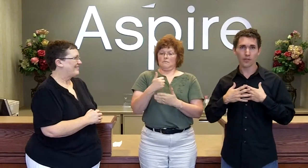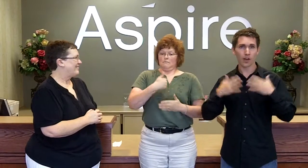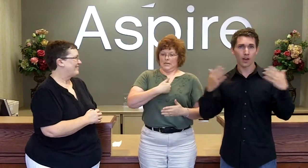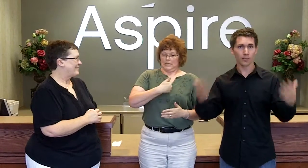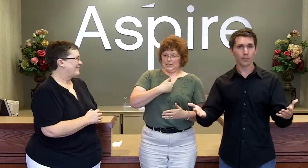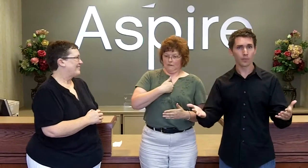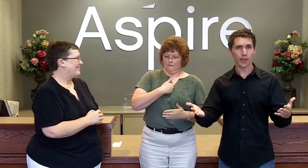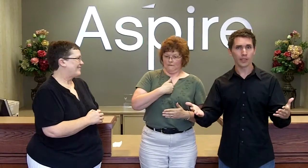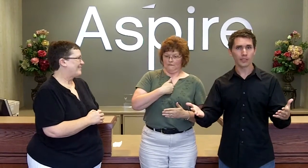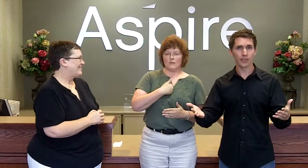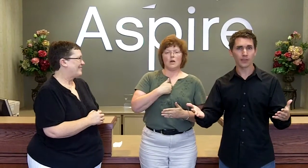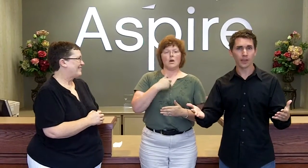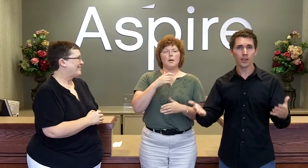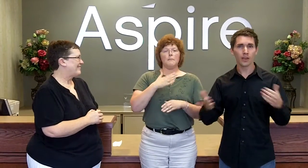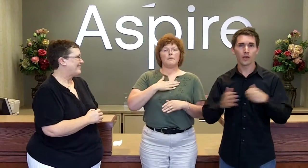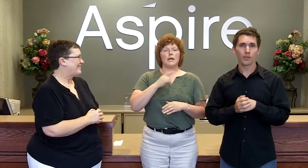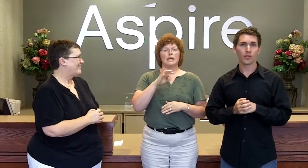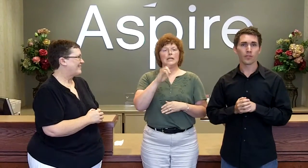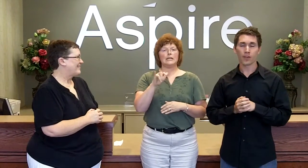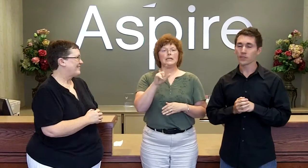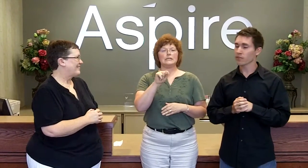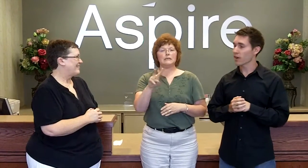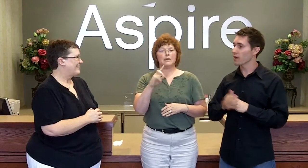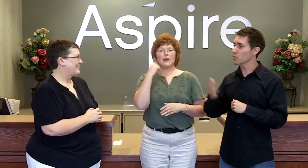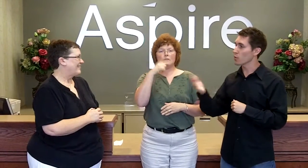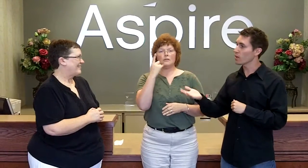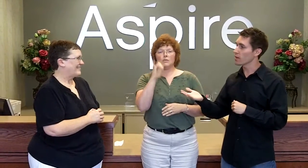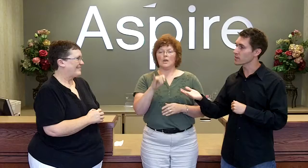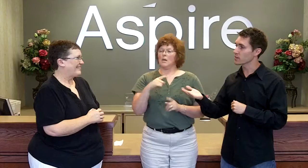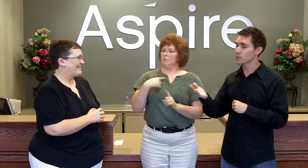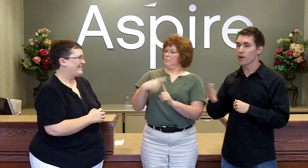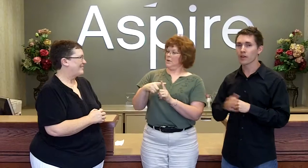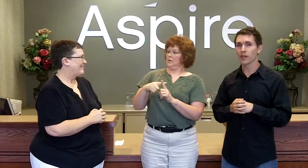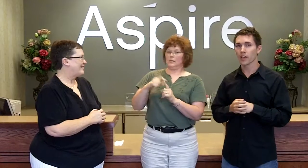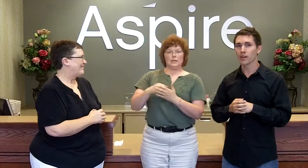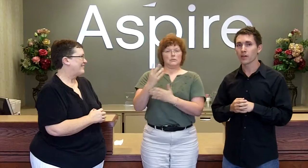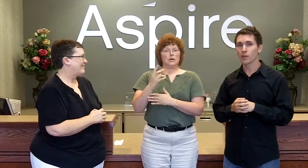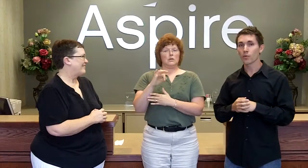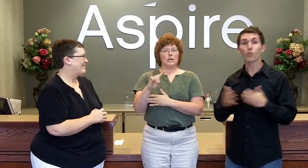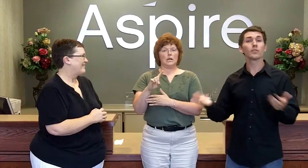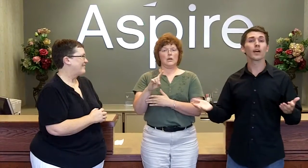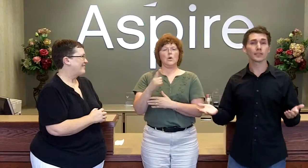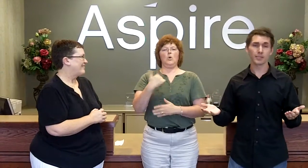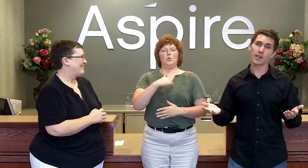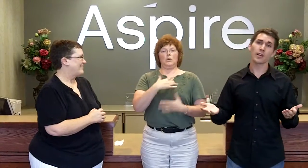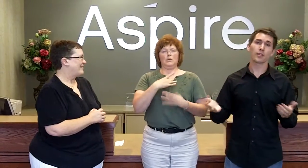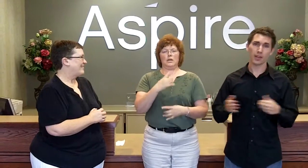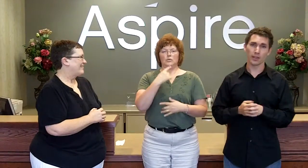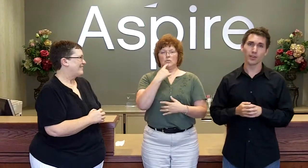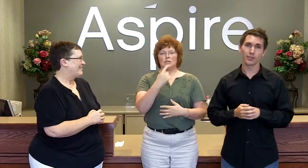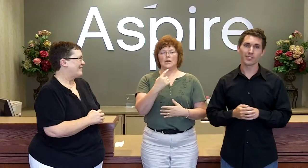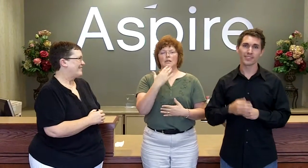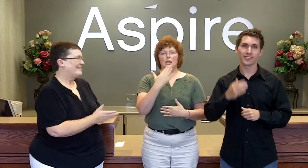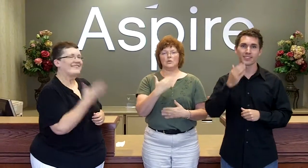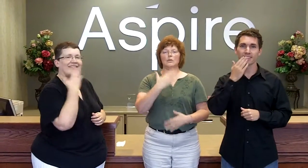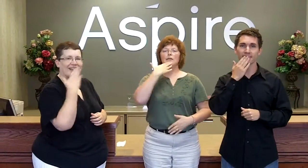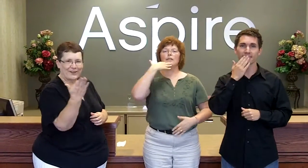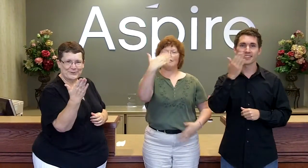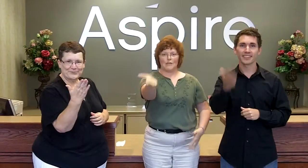on MyIndieTV, and the face for that as well as Aspire Indiana, we would like to say thank you. Thank